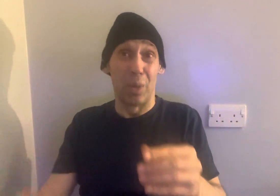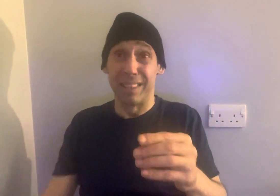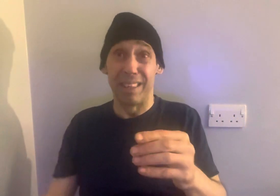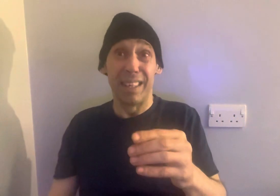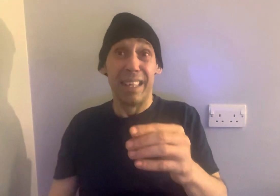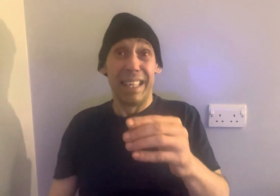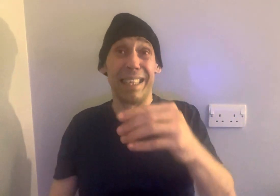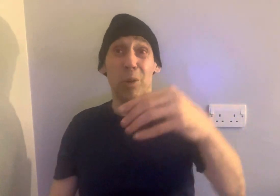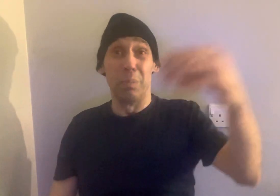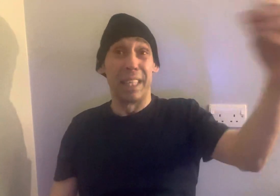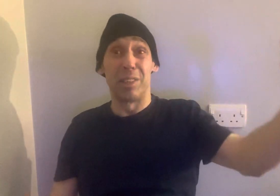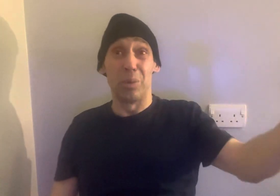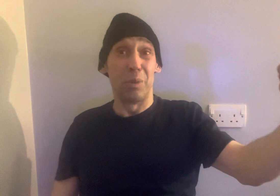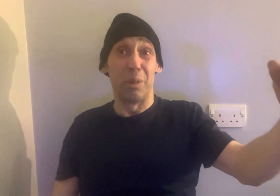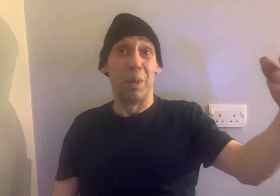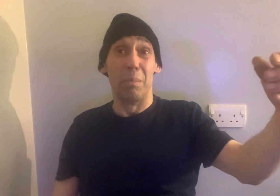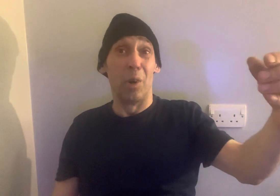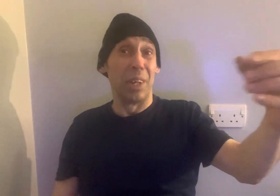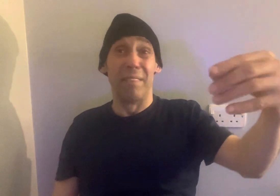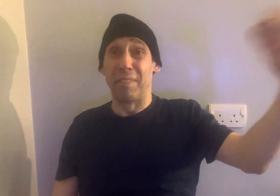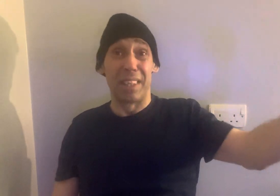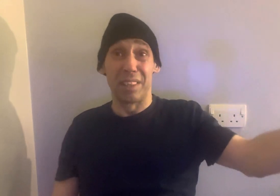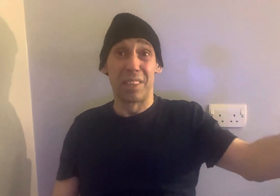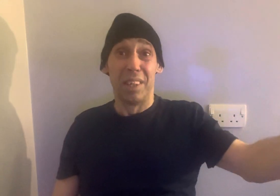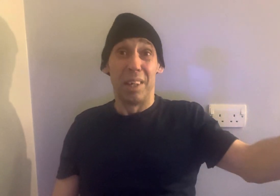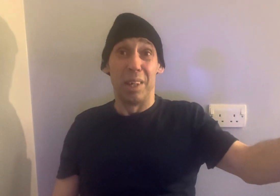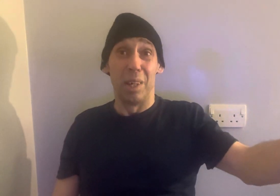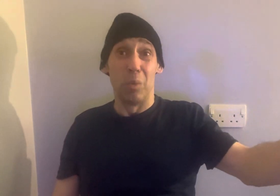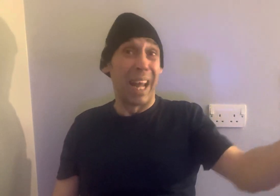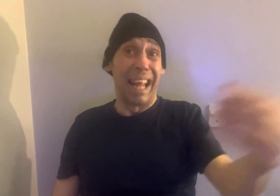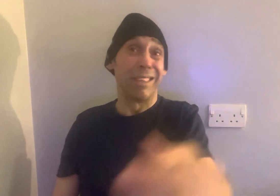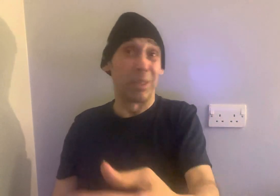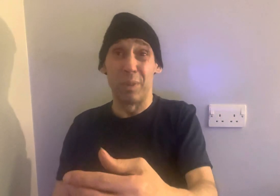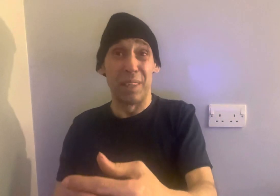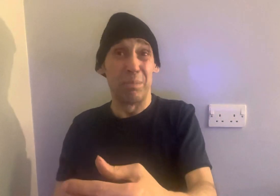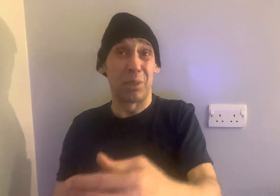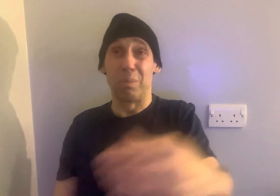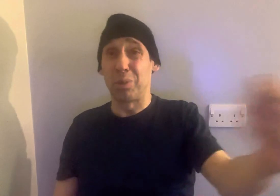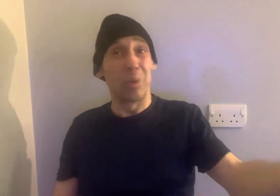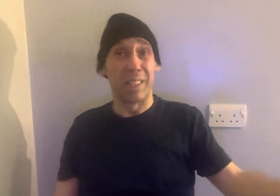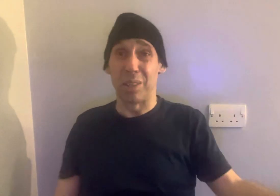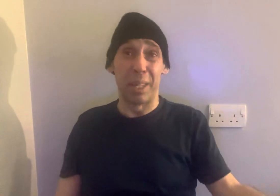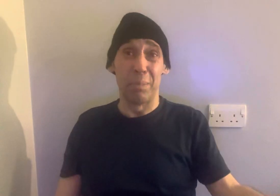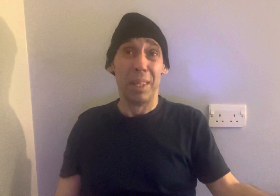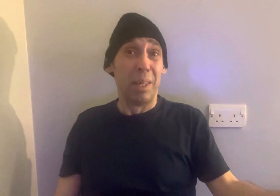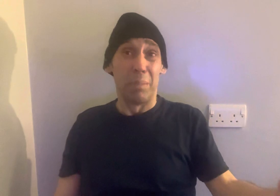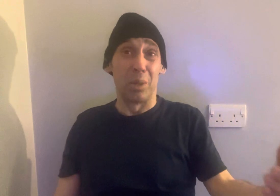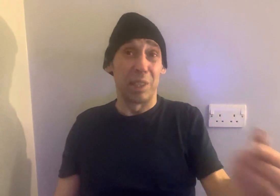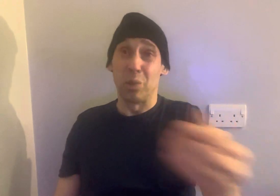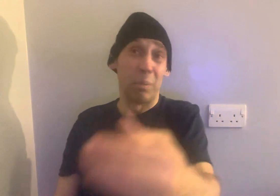the ones that he owed money to on other things were angry with him, stopped talking to him. Because he couldn't